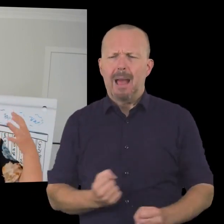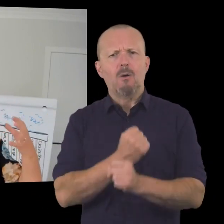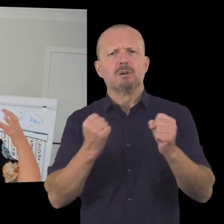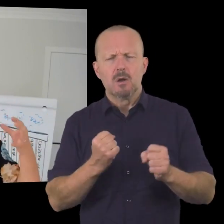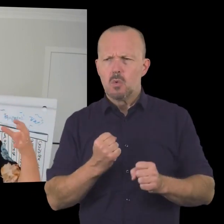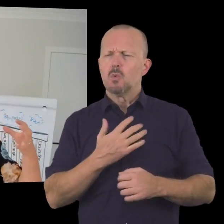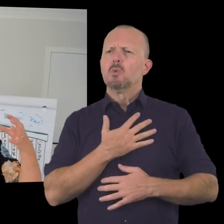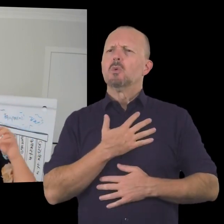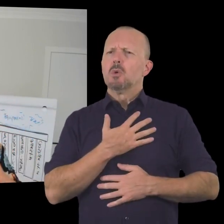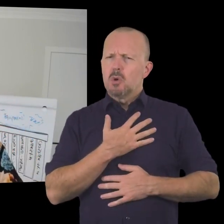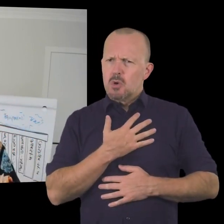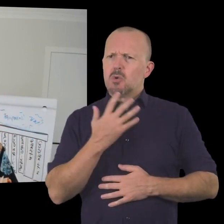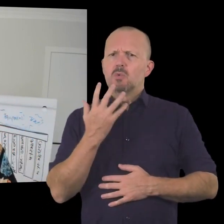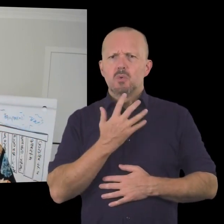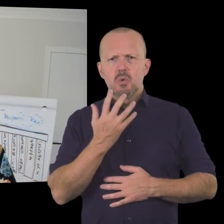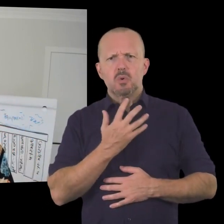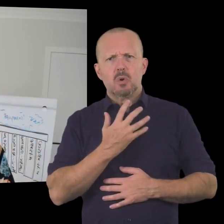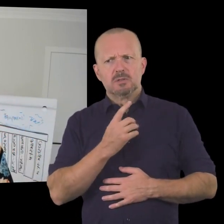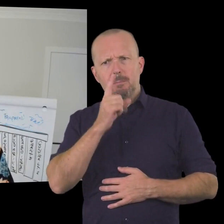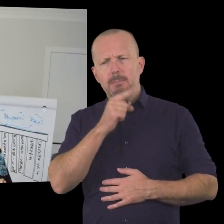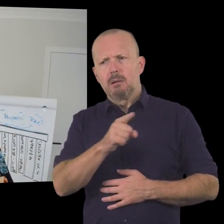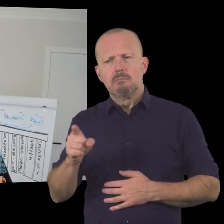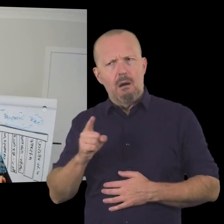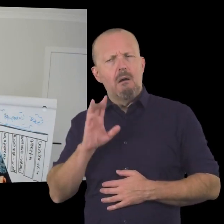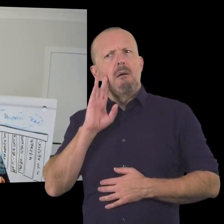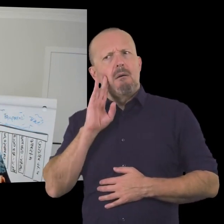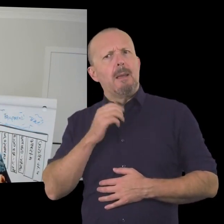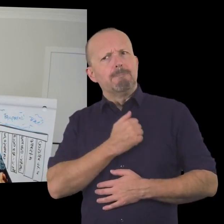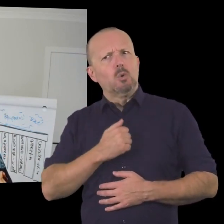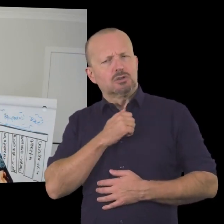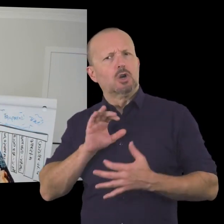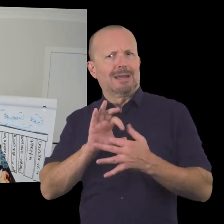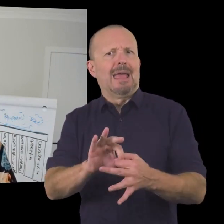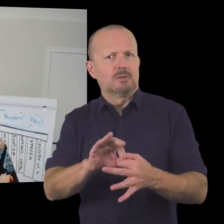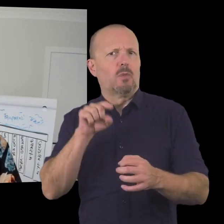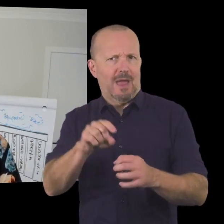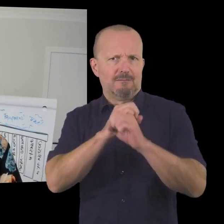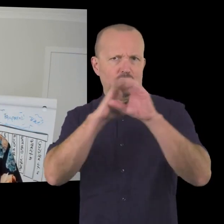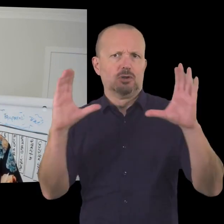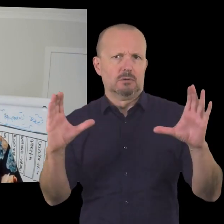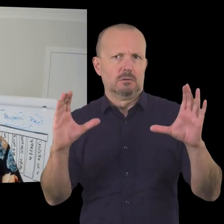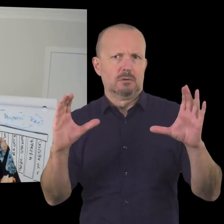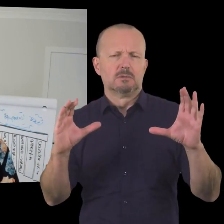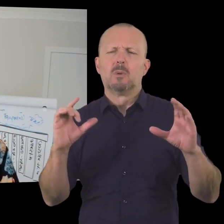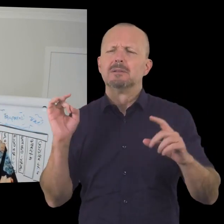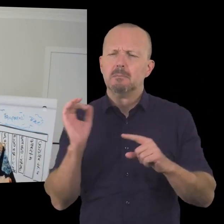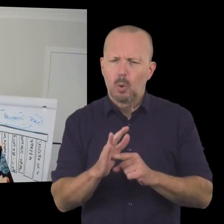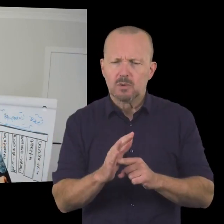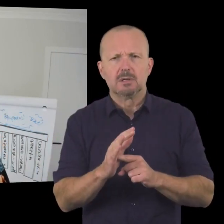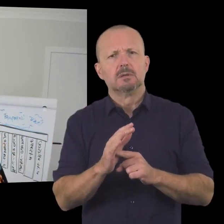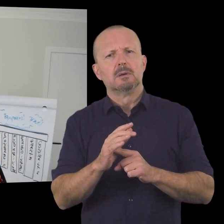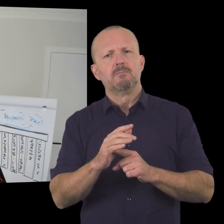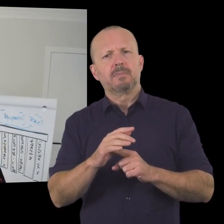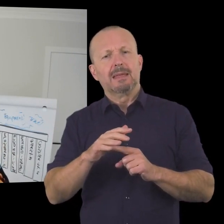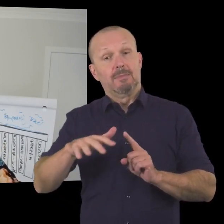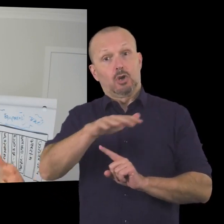paint a picture of the difference that they're trying to make that organization is trying to make in their community so uh it's really important